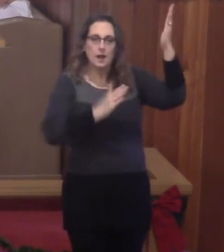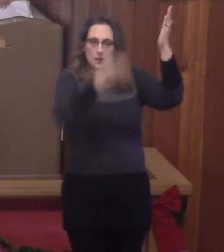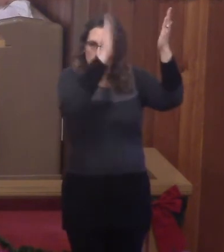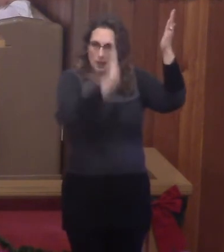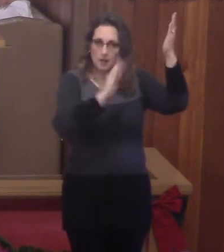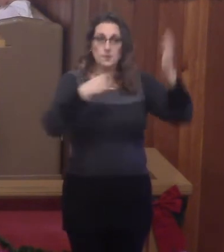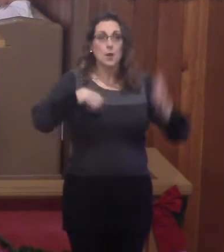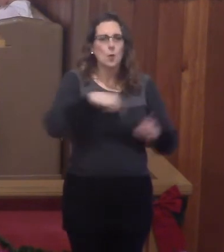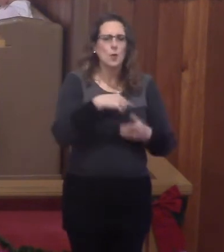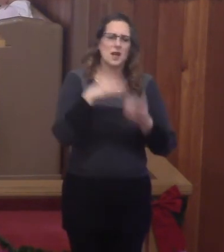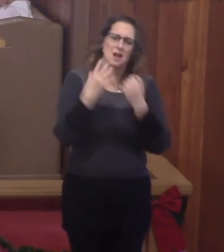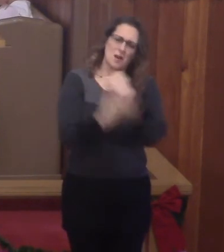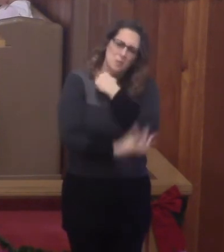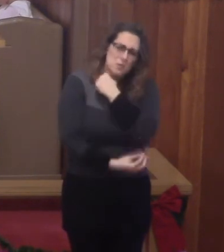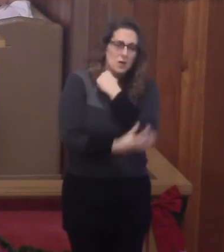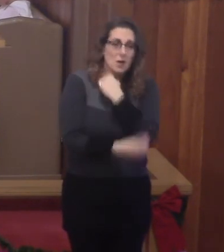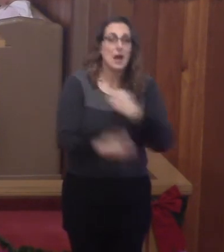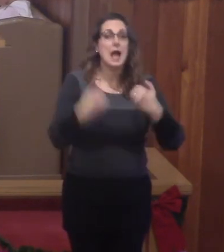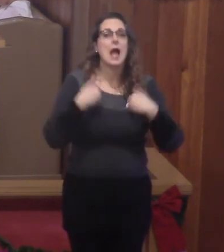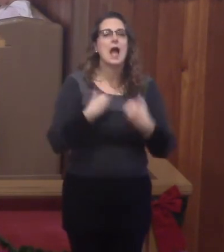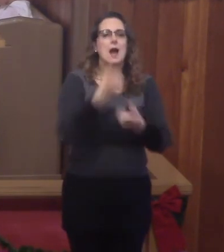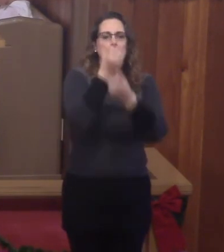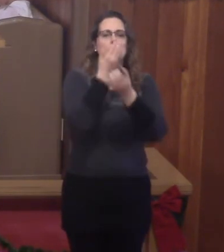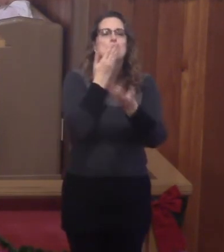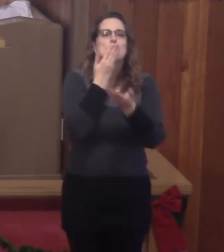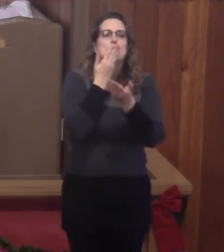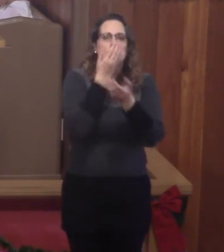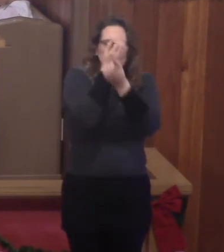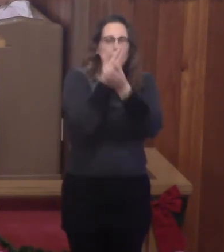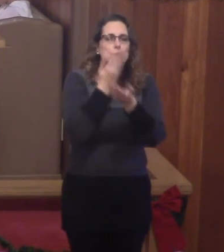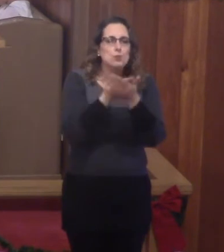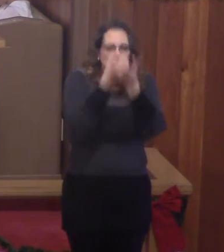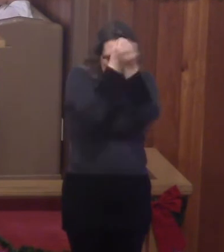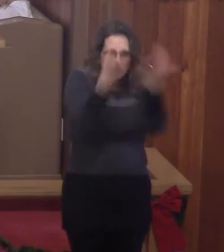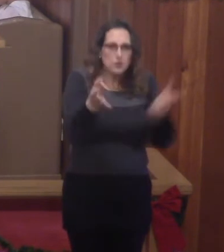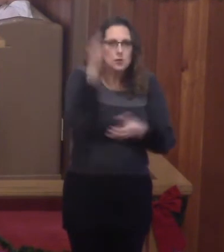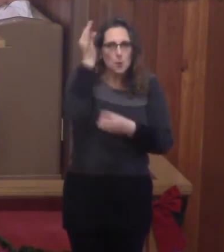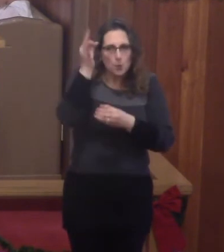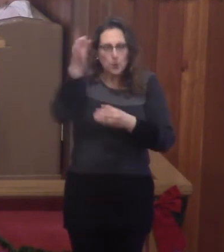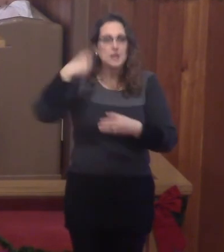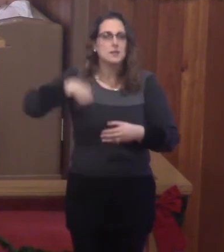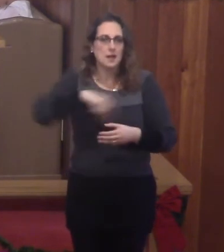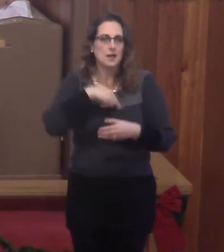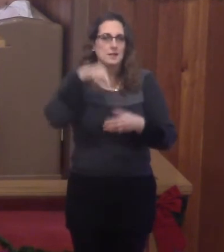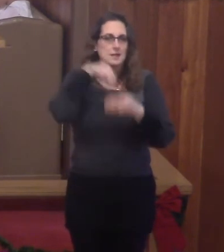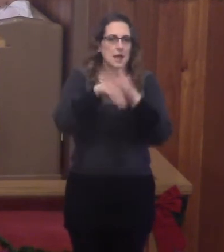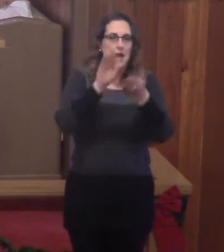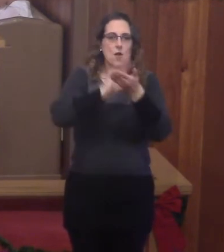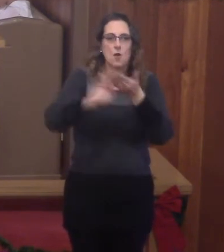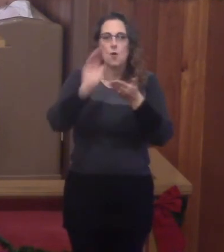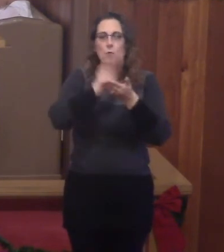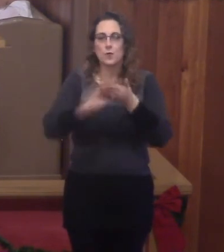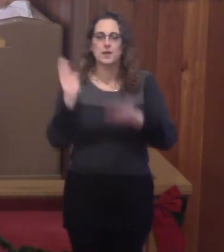are poor have the good news of Jesus preached to us in the forgiveness of our sins.